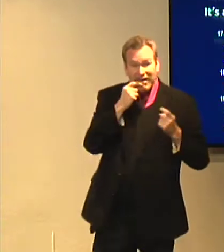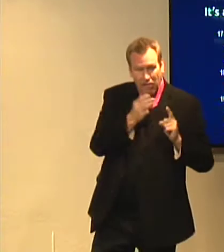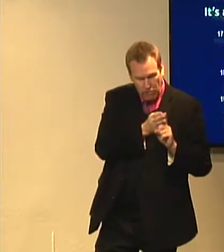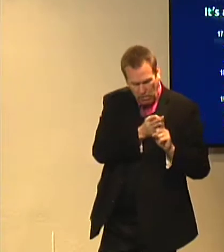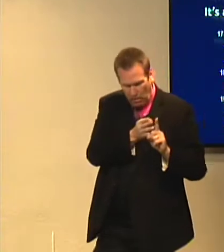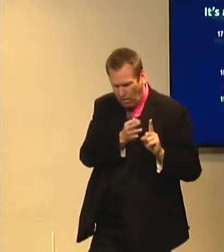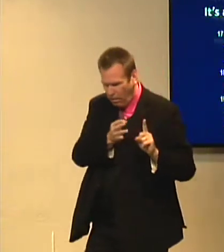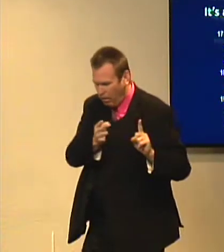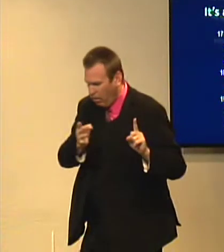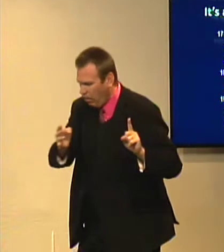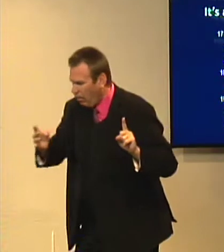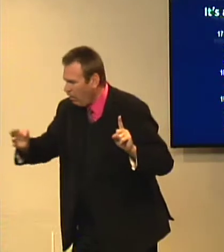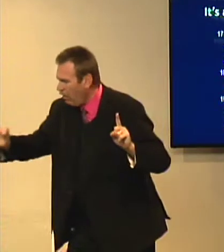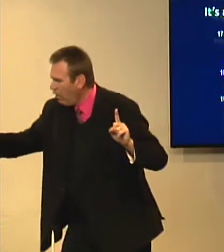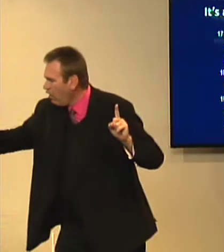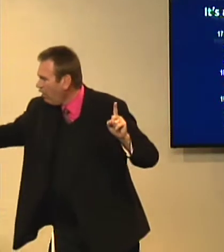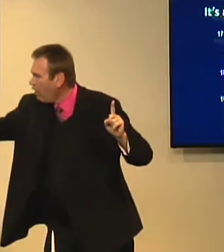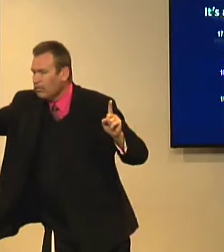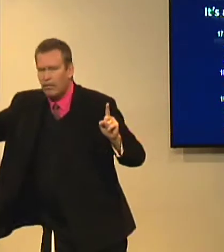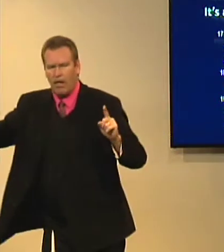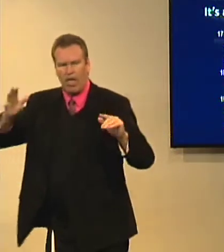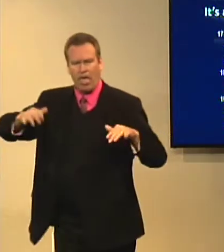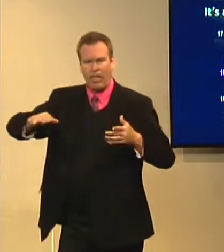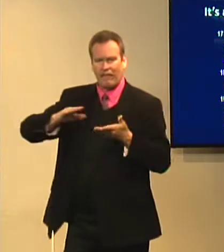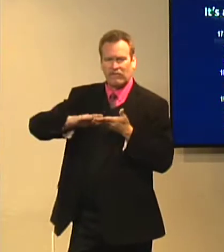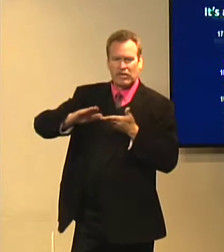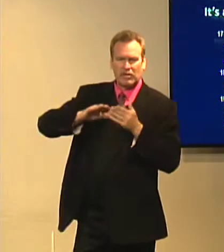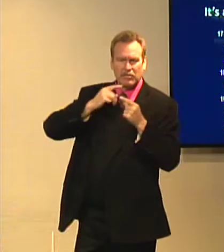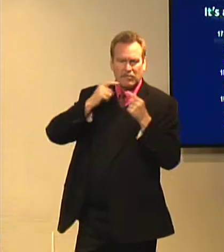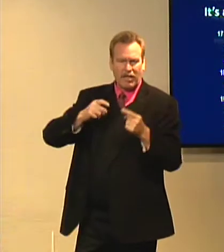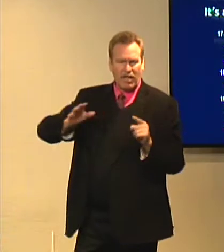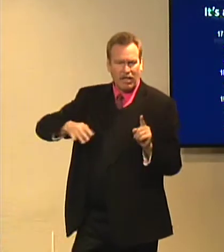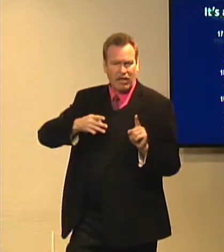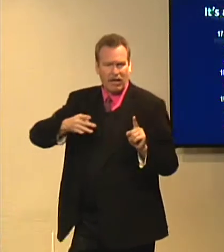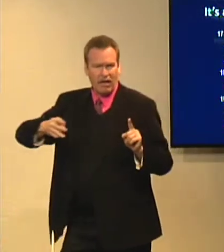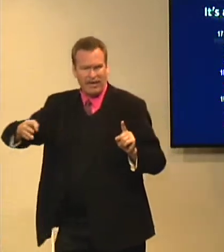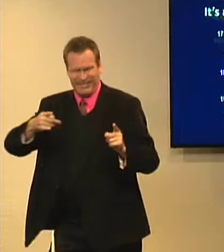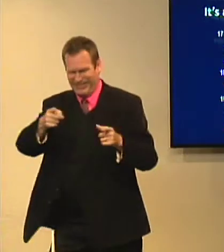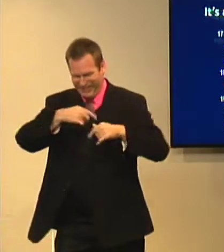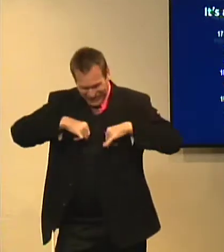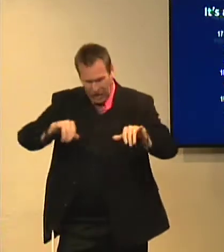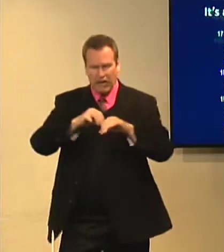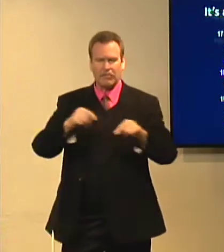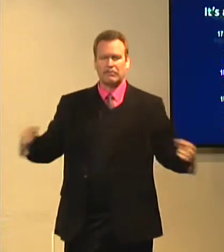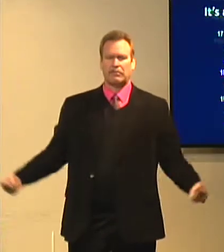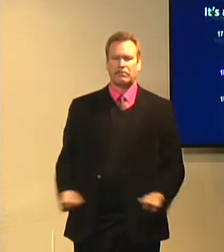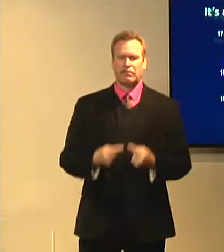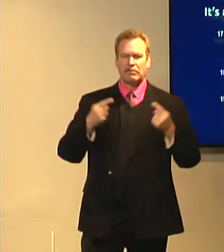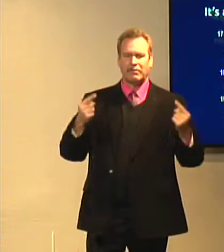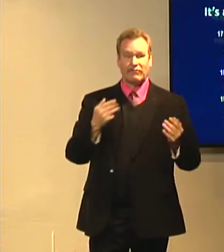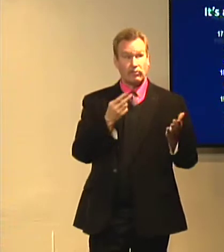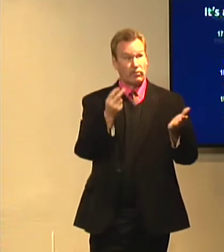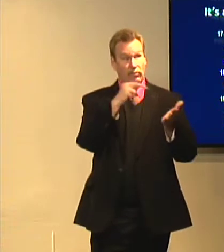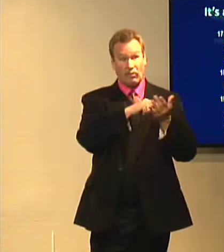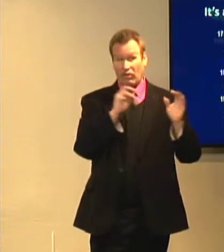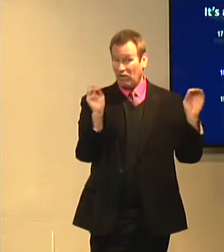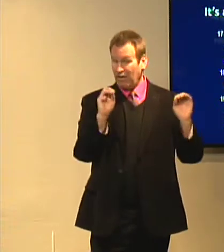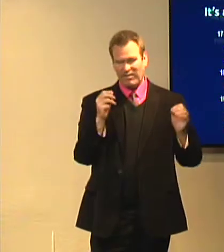Adam and Eve's sin is still imputed to you. Your sins cannot be removed. Without